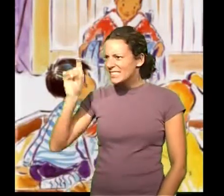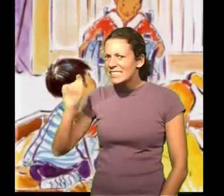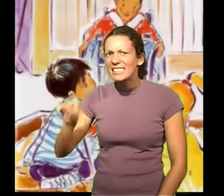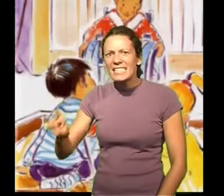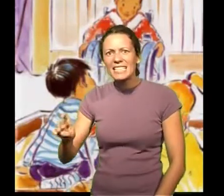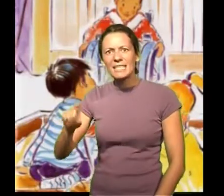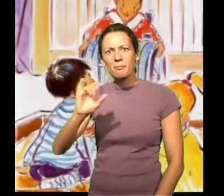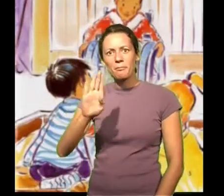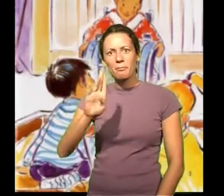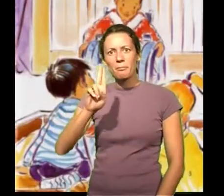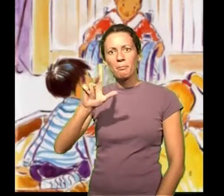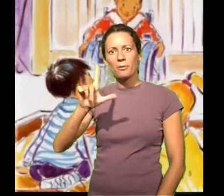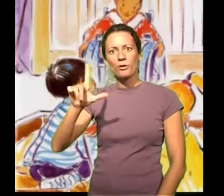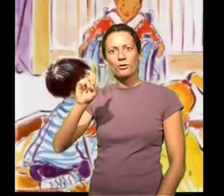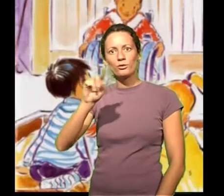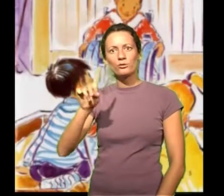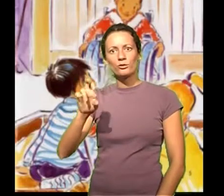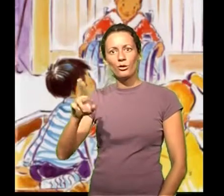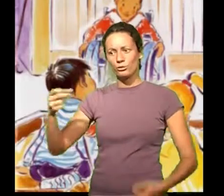We need a bulldozer, said Abby.